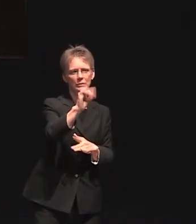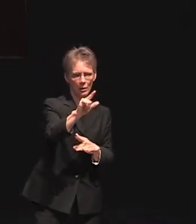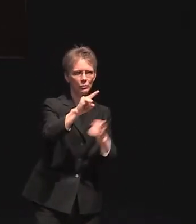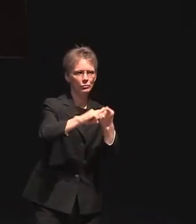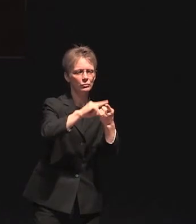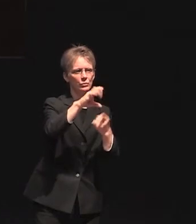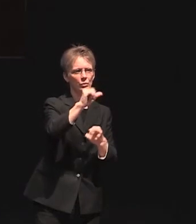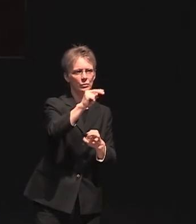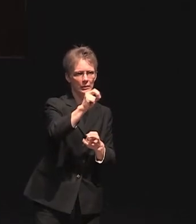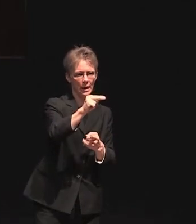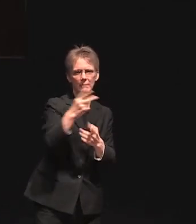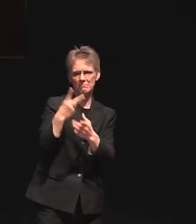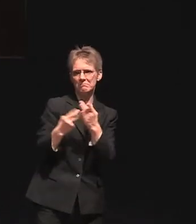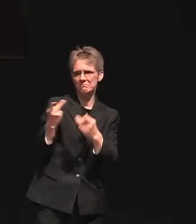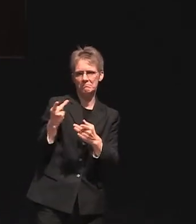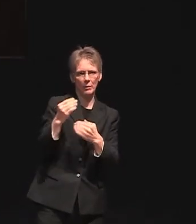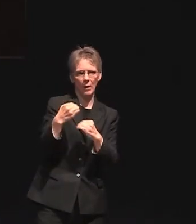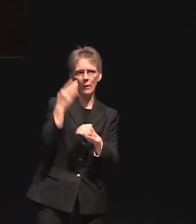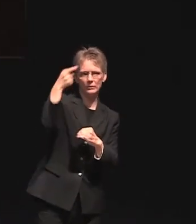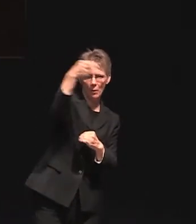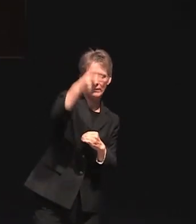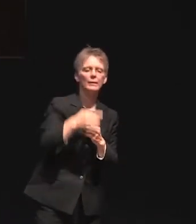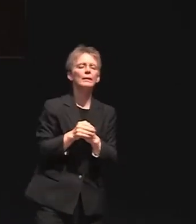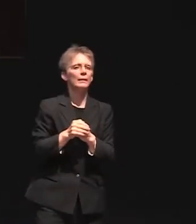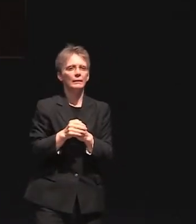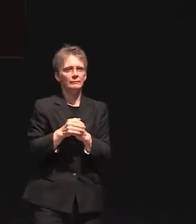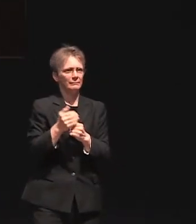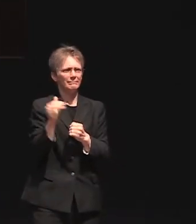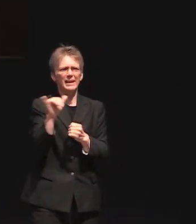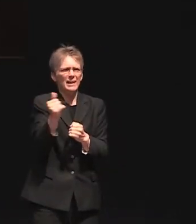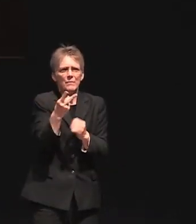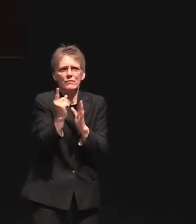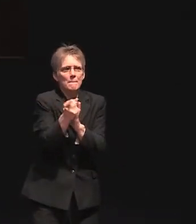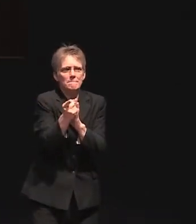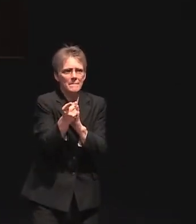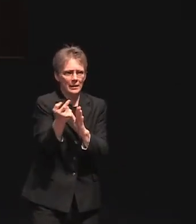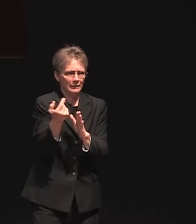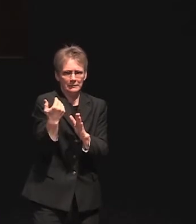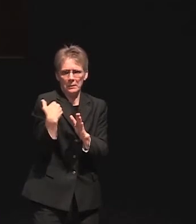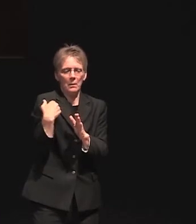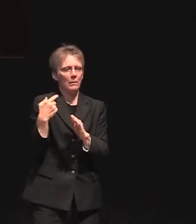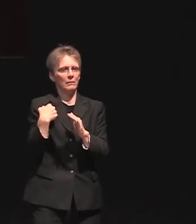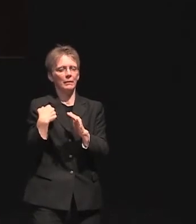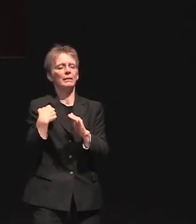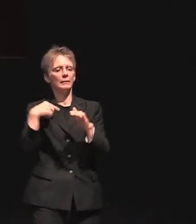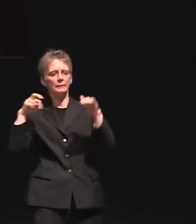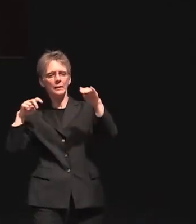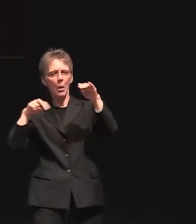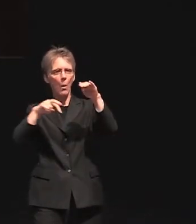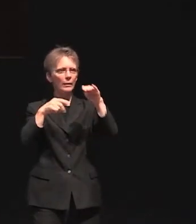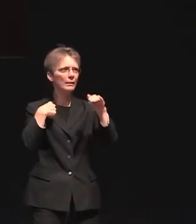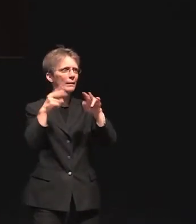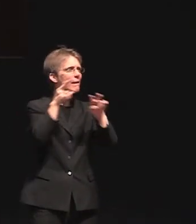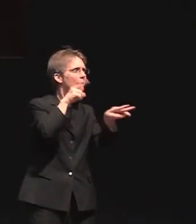we walk through that tunnel and just as I did just a few minutes ago and I I look from you know one state to the next to